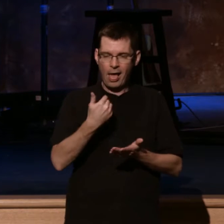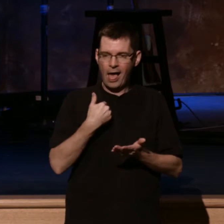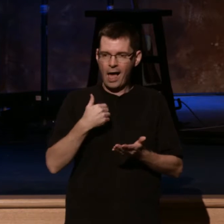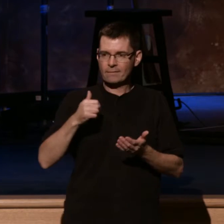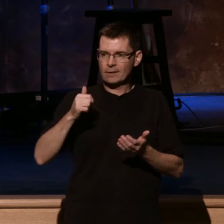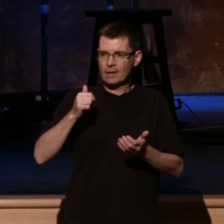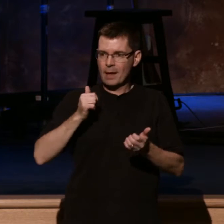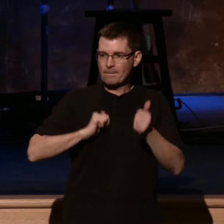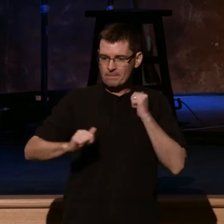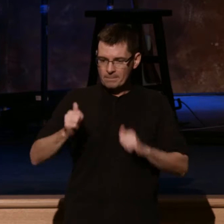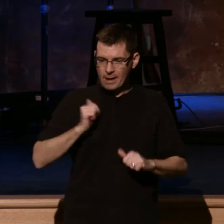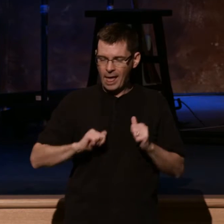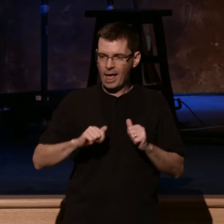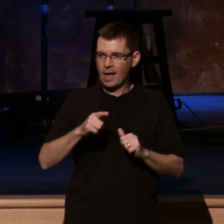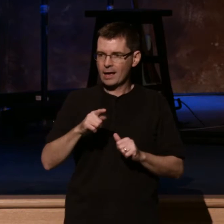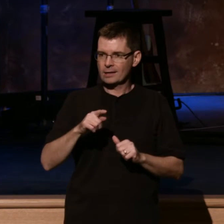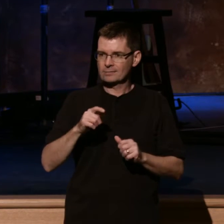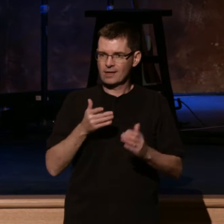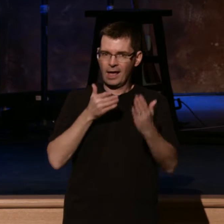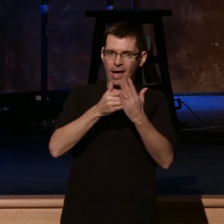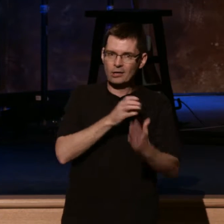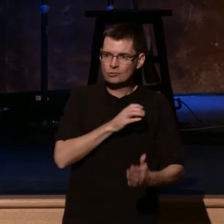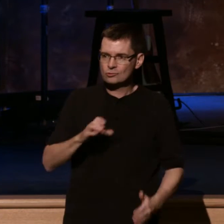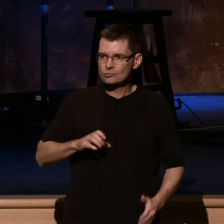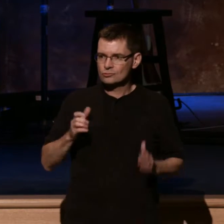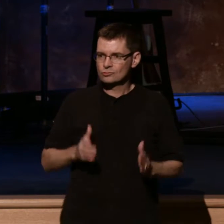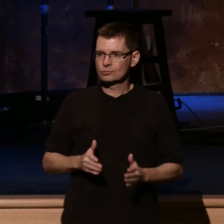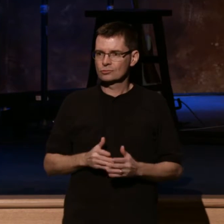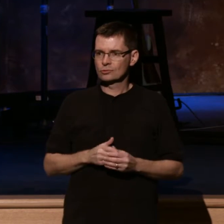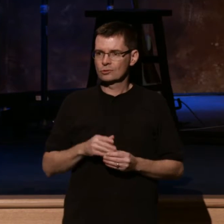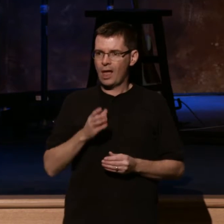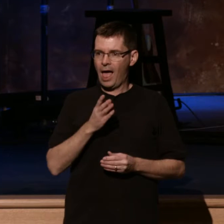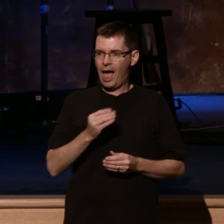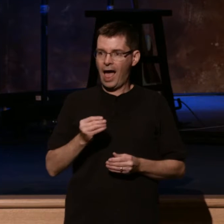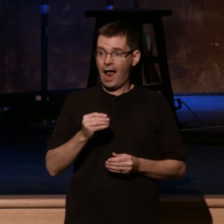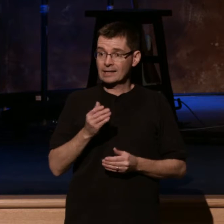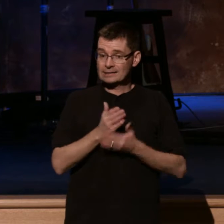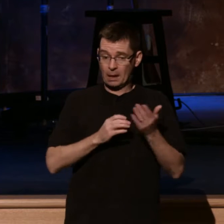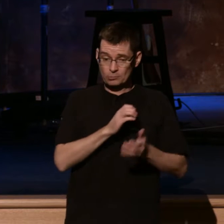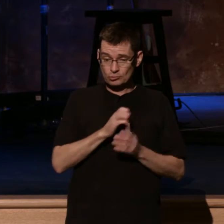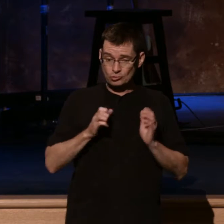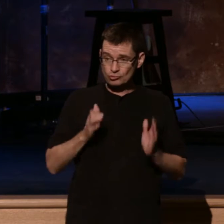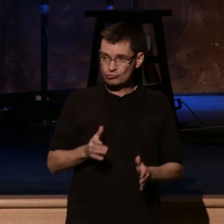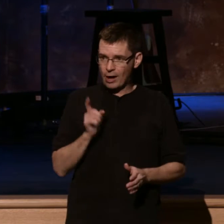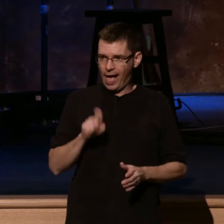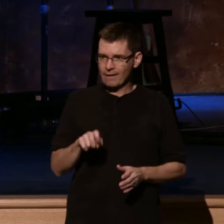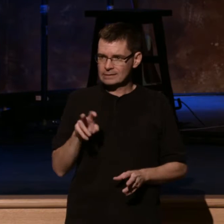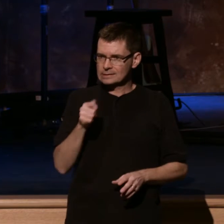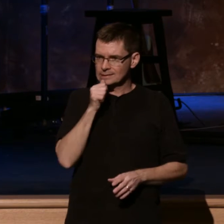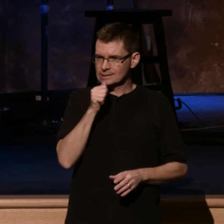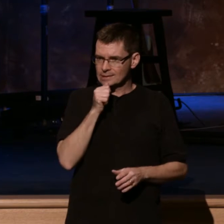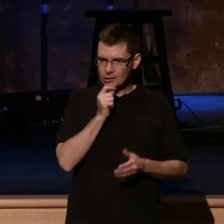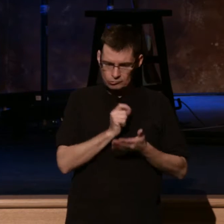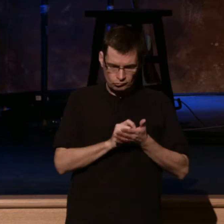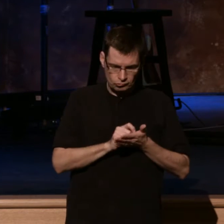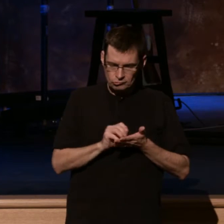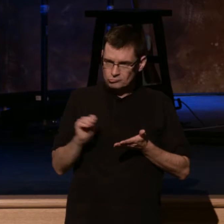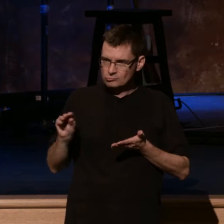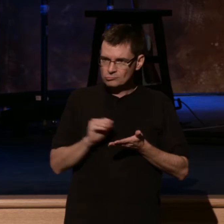on one campus that they held secret meetings and kept their notes in code just so they wouldn't be found out. Another university, New Jersey,